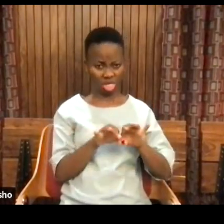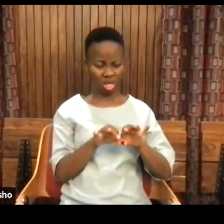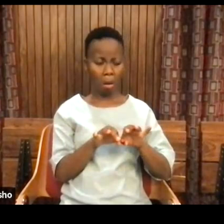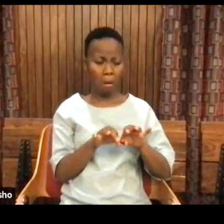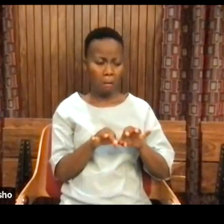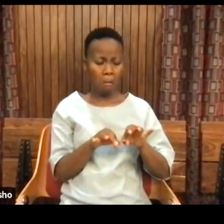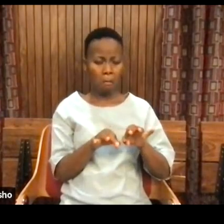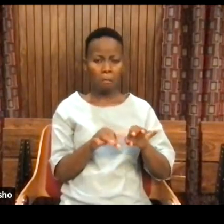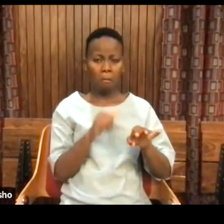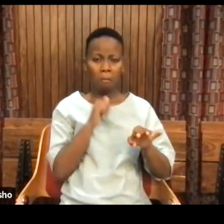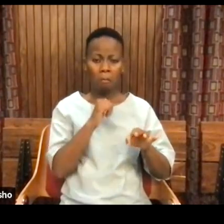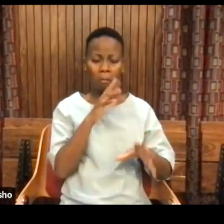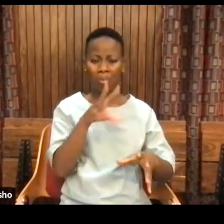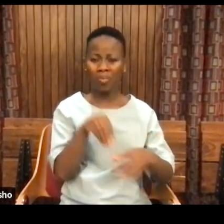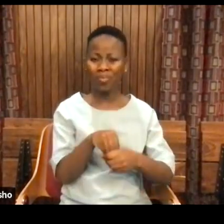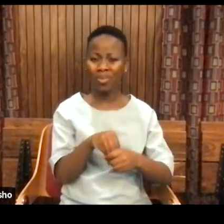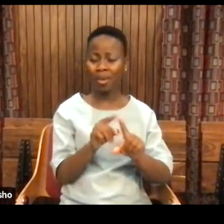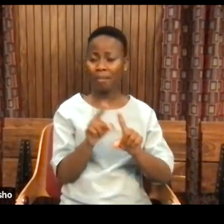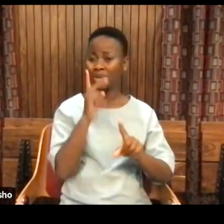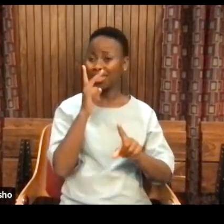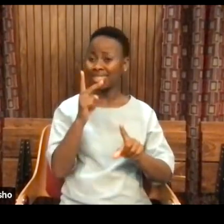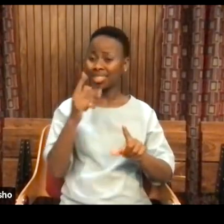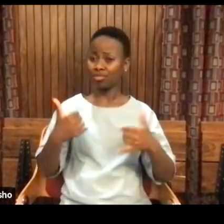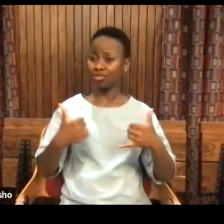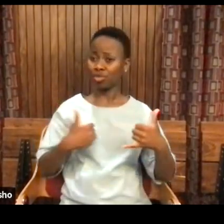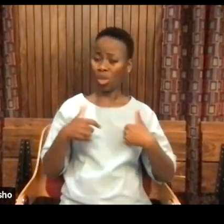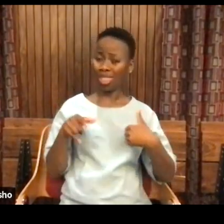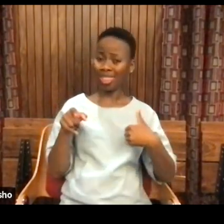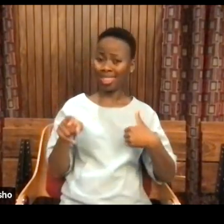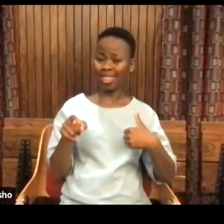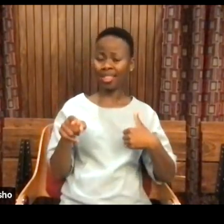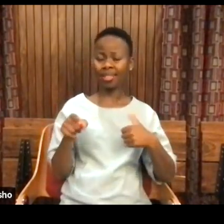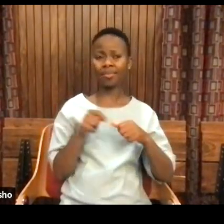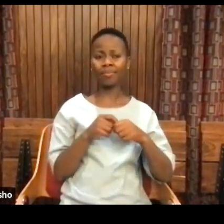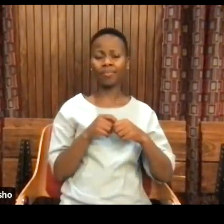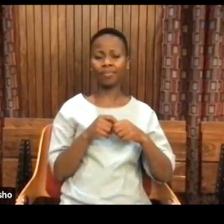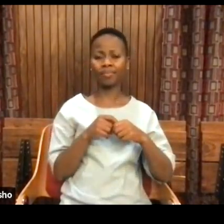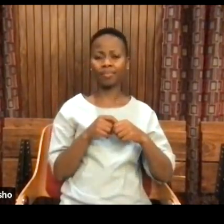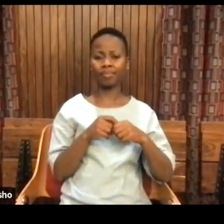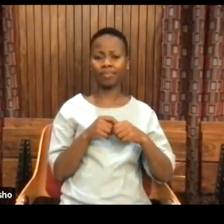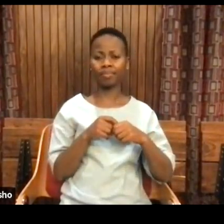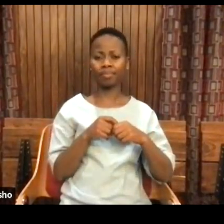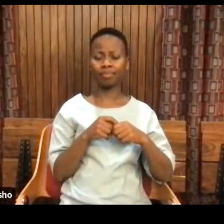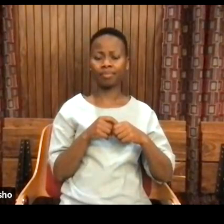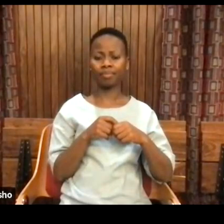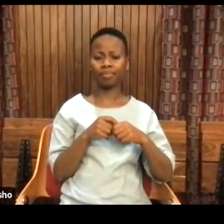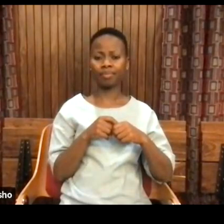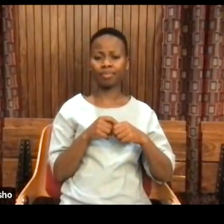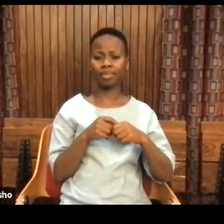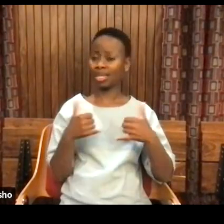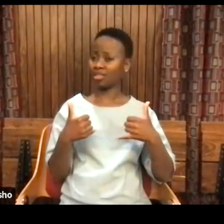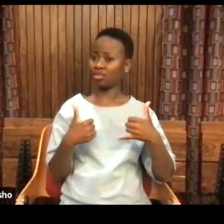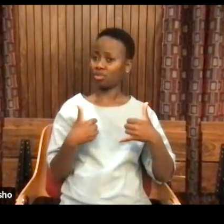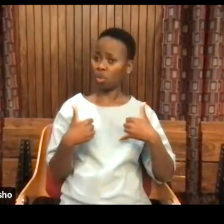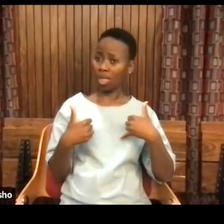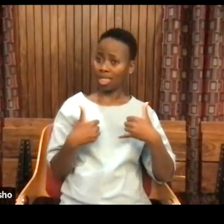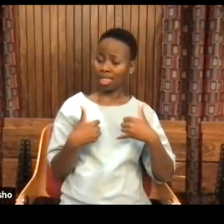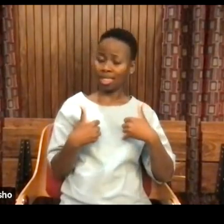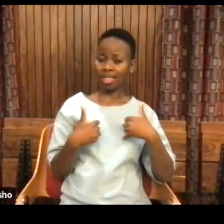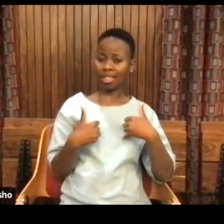you see, the thing about joy is that joy could be such that on your deathbed,